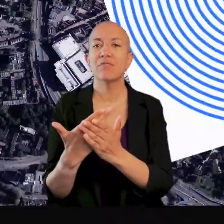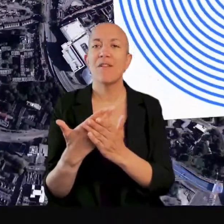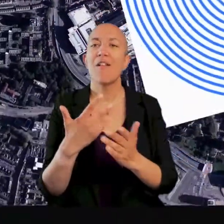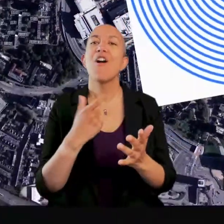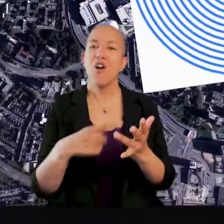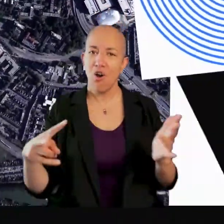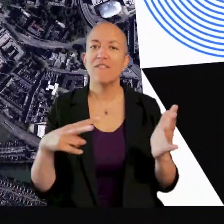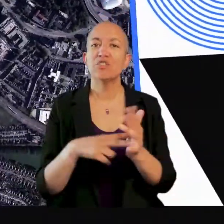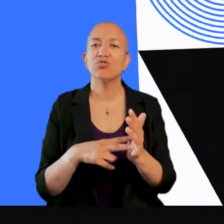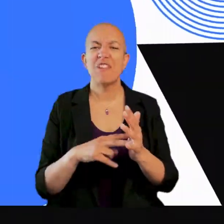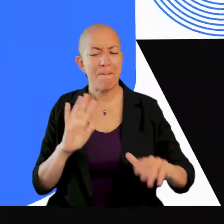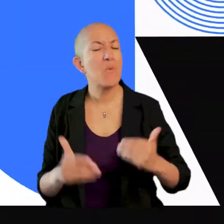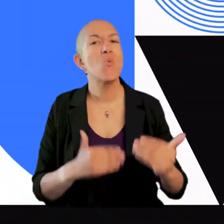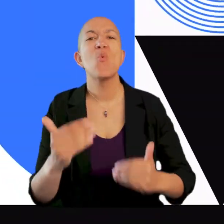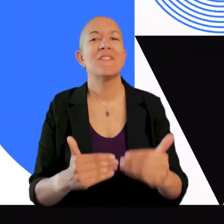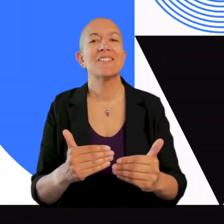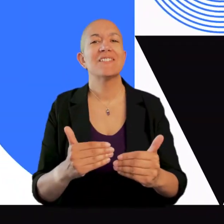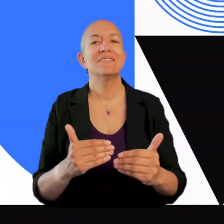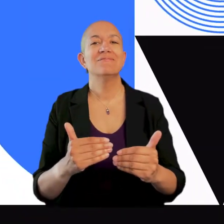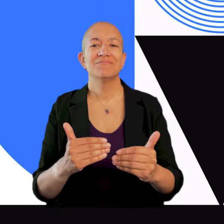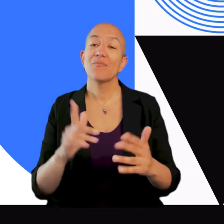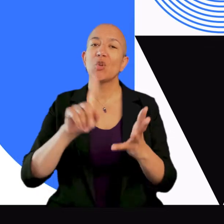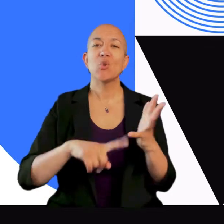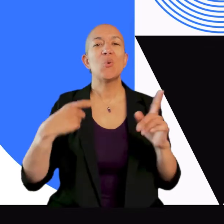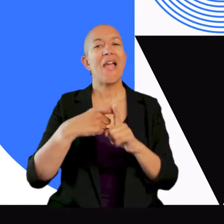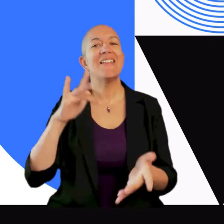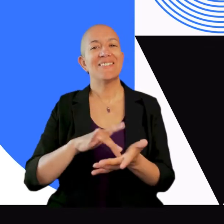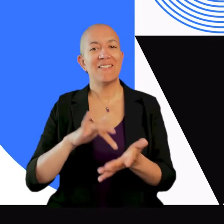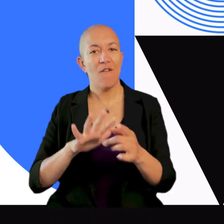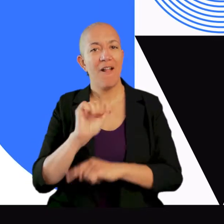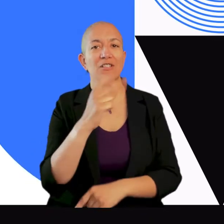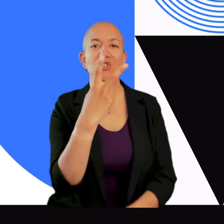Coventry Moves. UK City of Culture 2021.